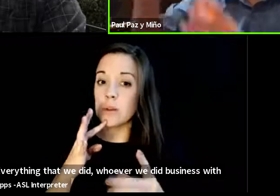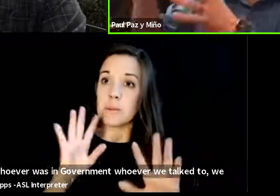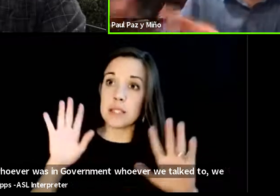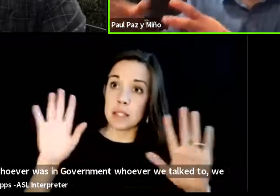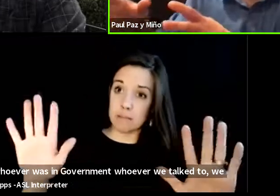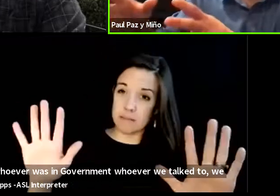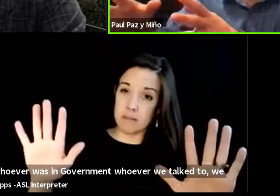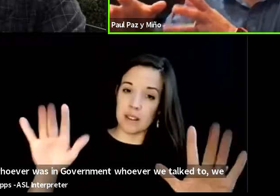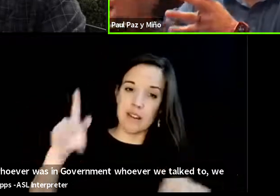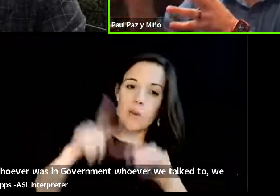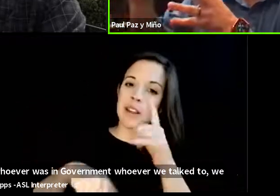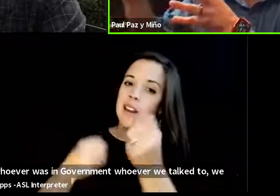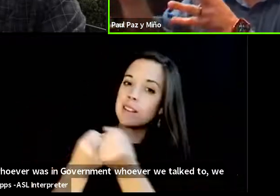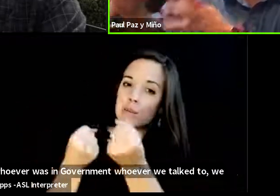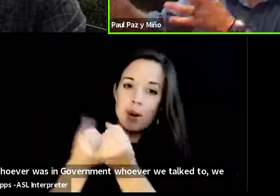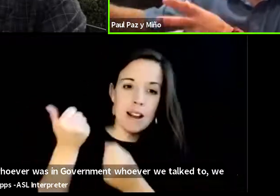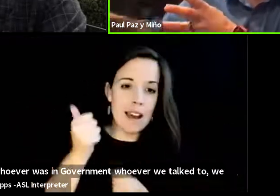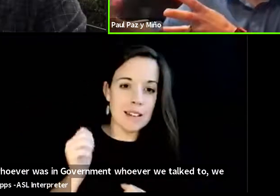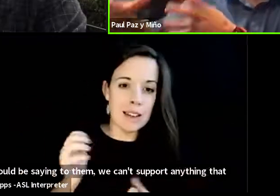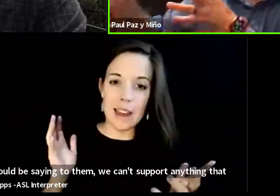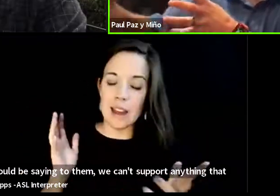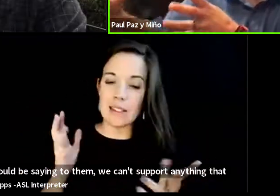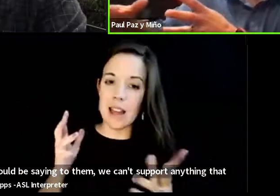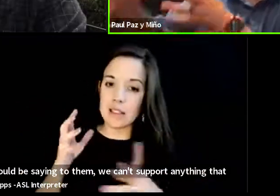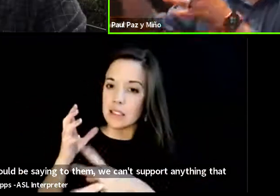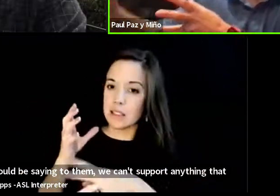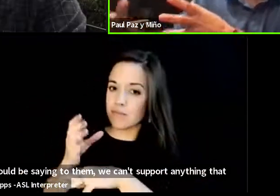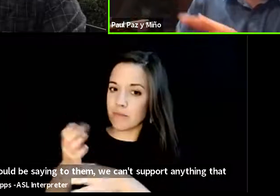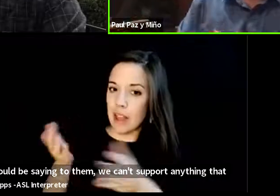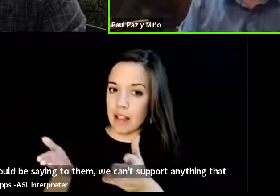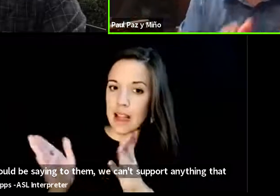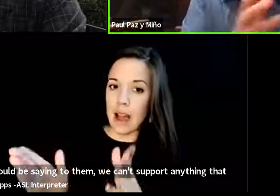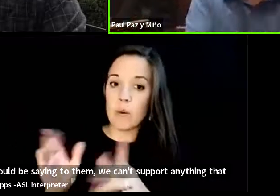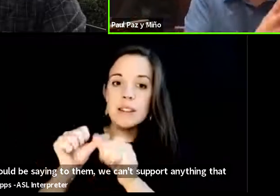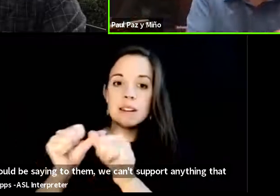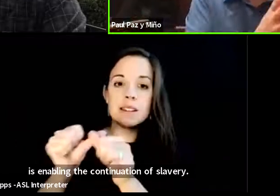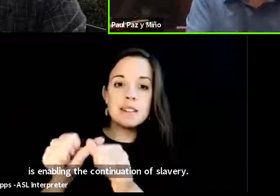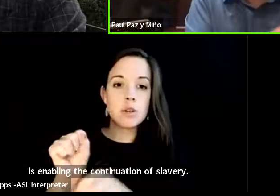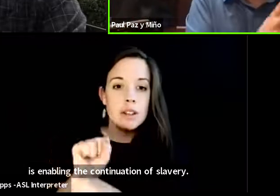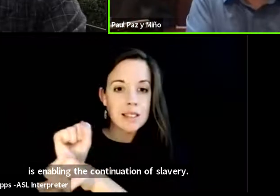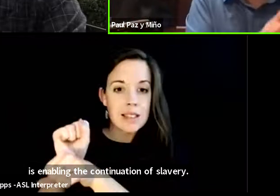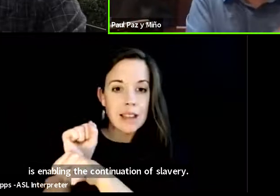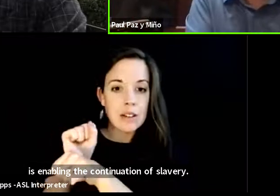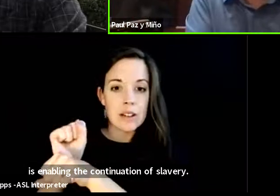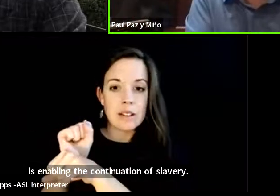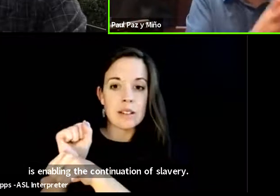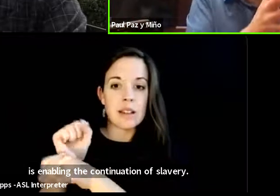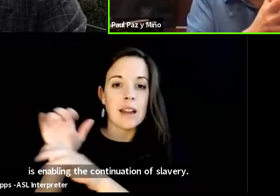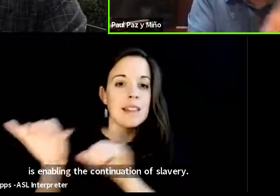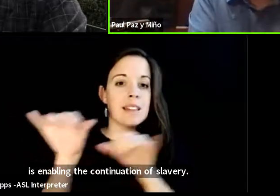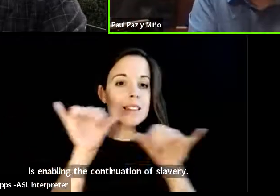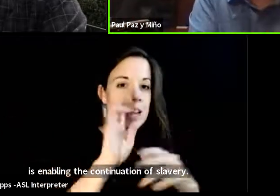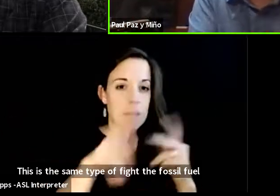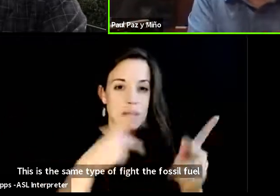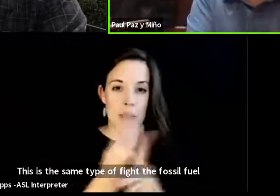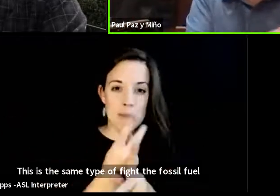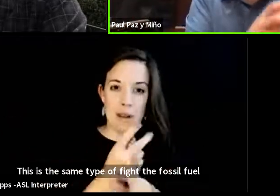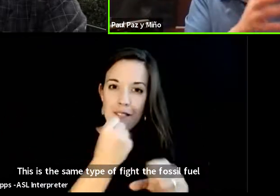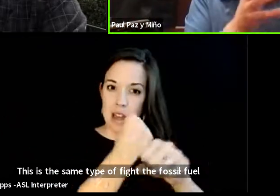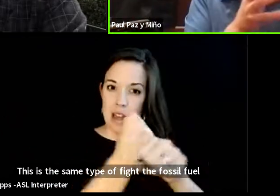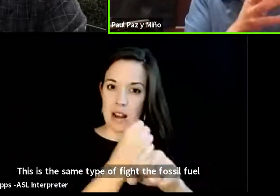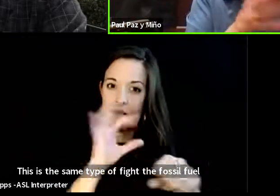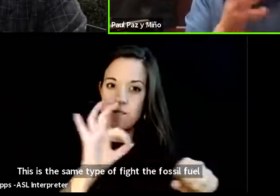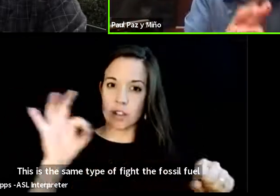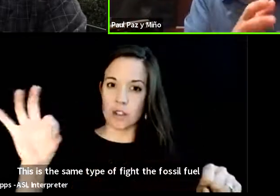we can't support anything that is enabling the continuation of slavery this is the same type of fight the fossil fuel industry